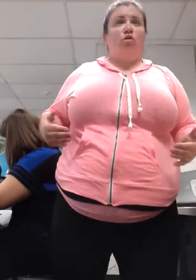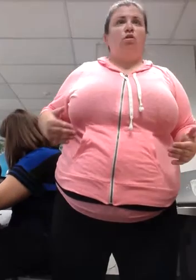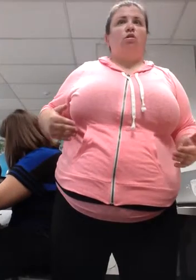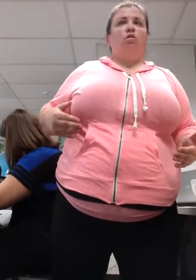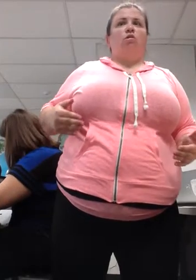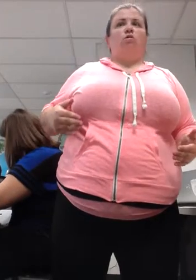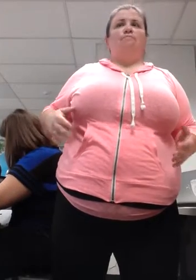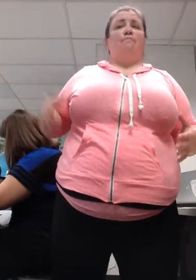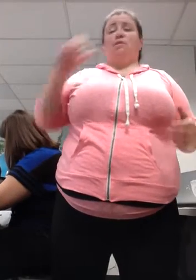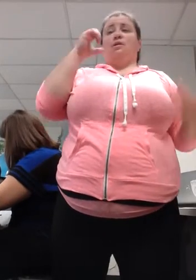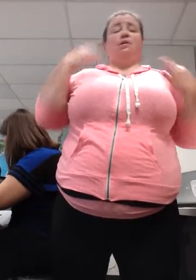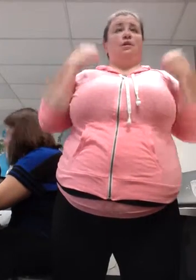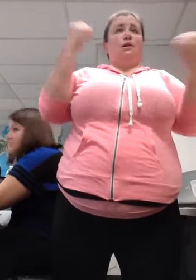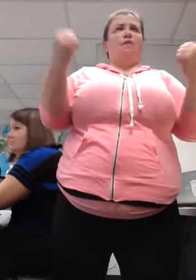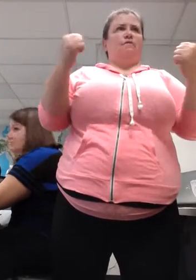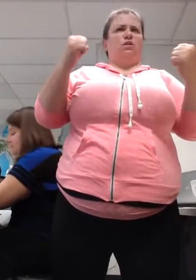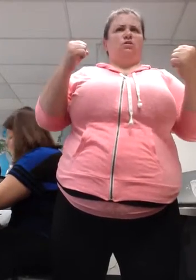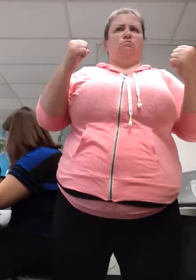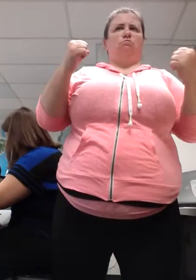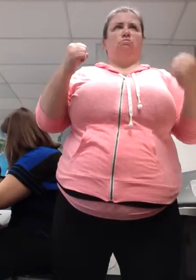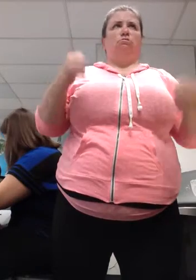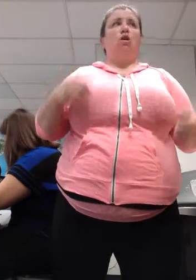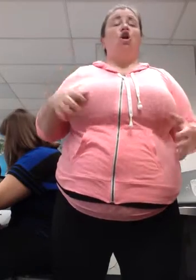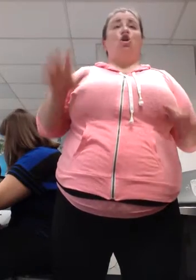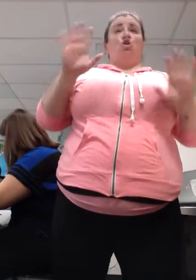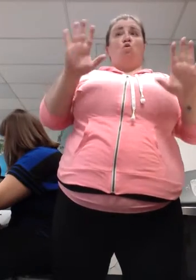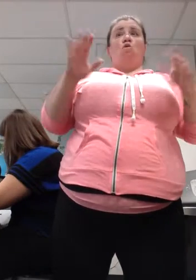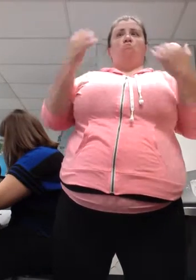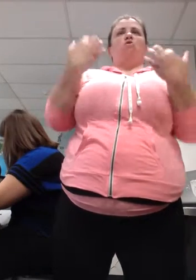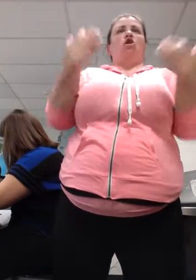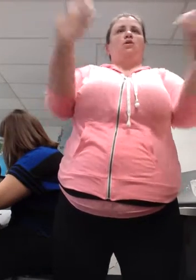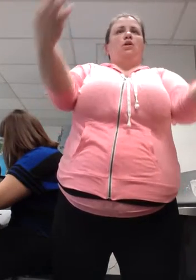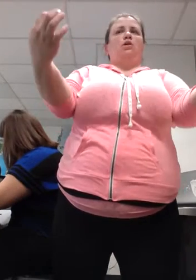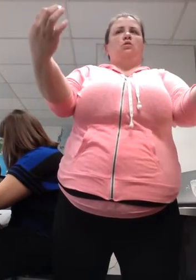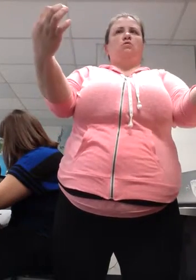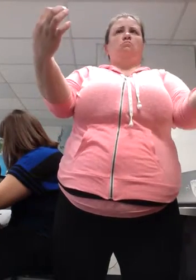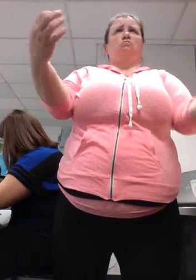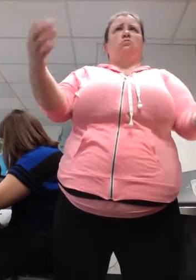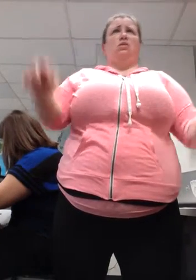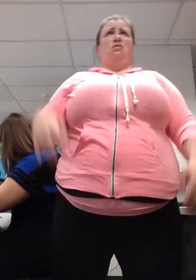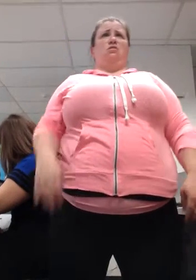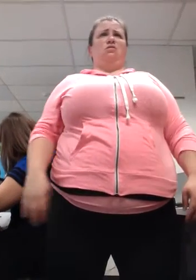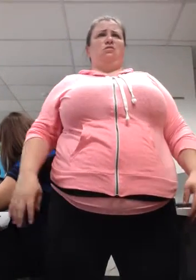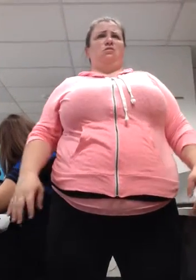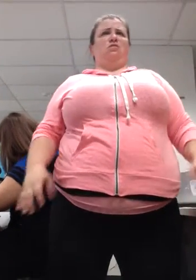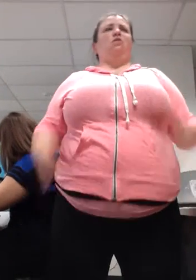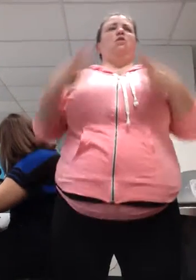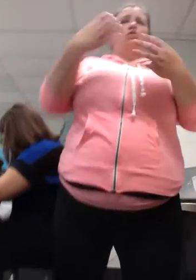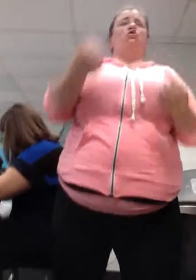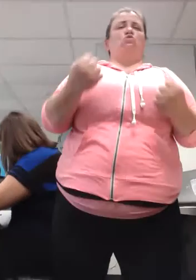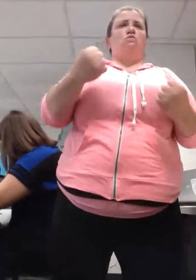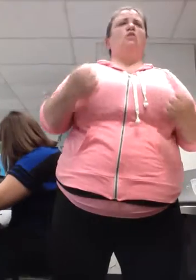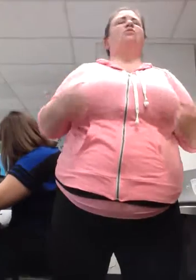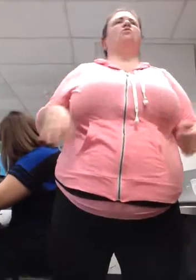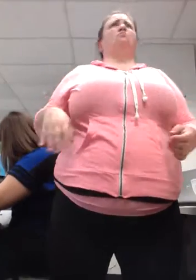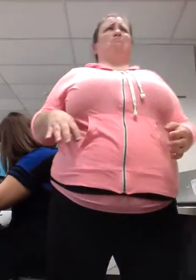you're going to lose your audience trust. Figuring, oh, that's a new interpreter. Did I get that whole message?